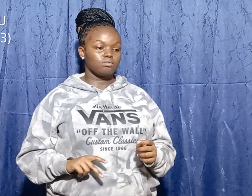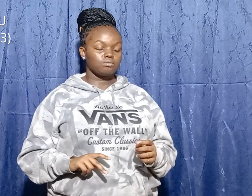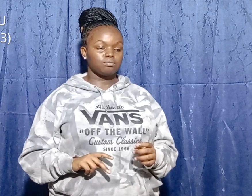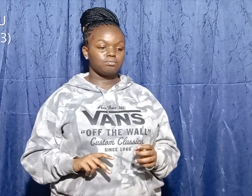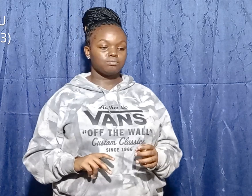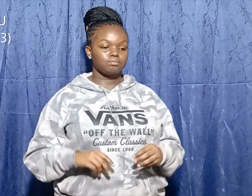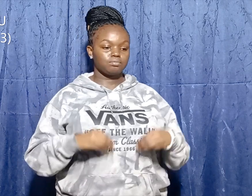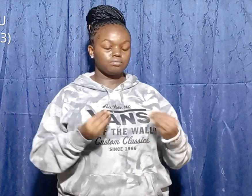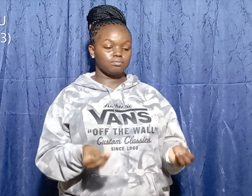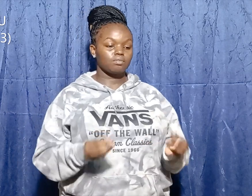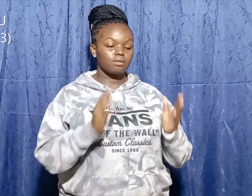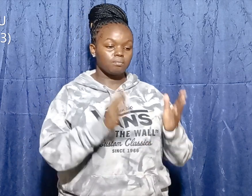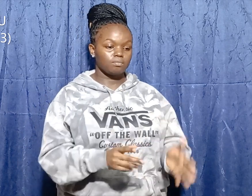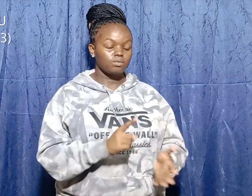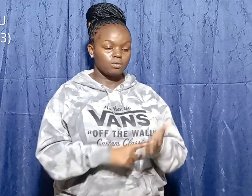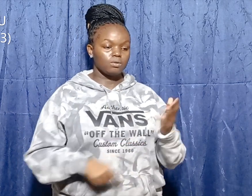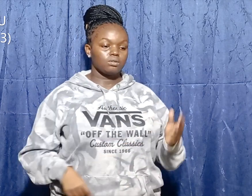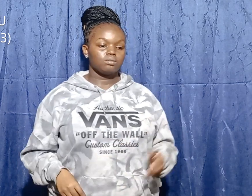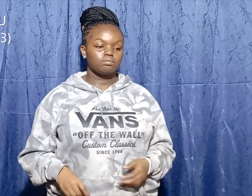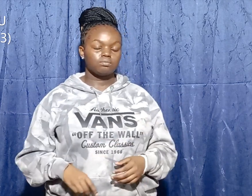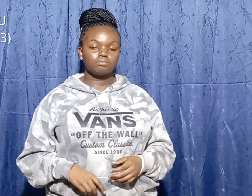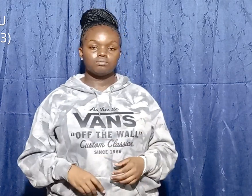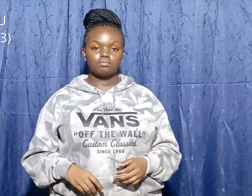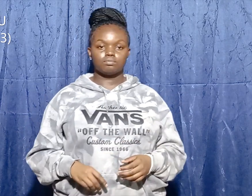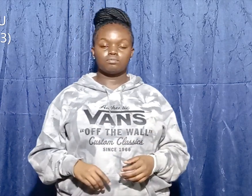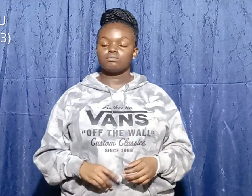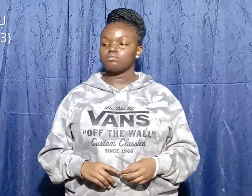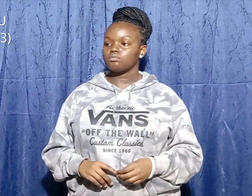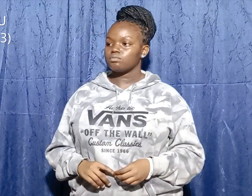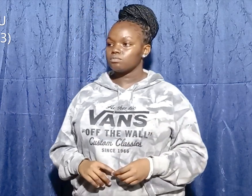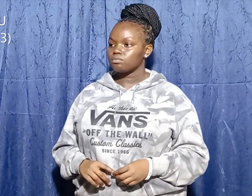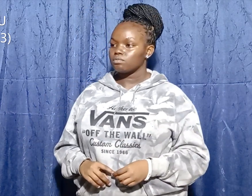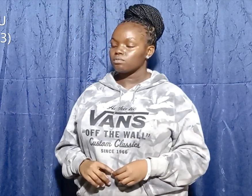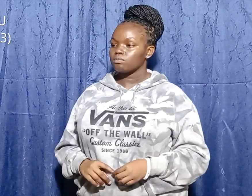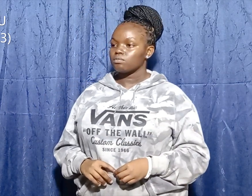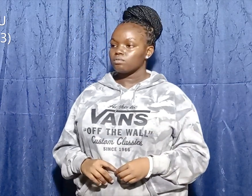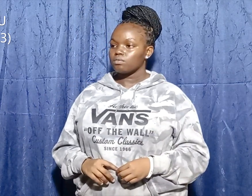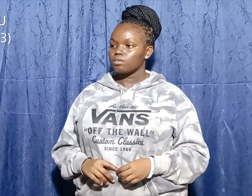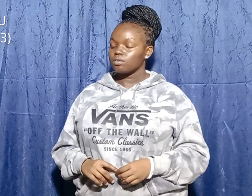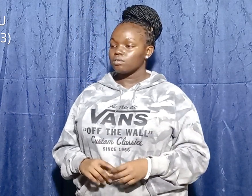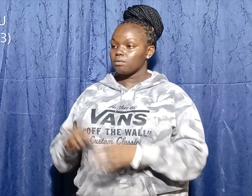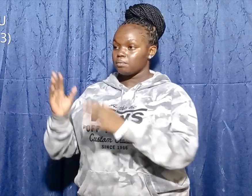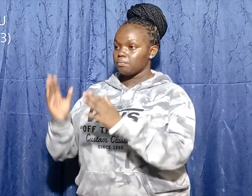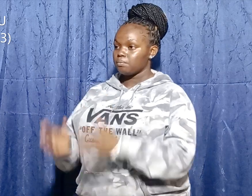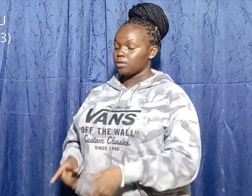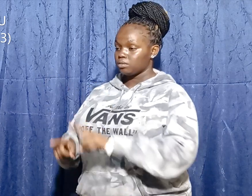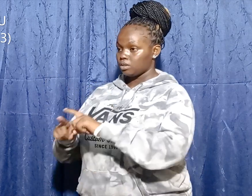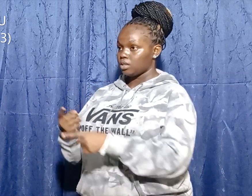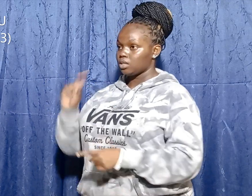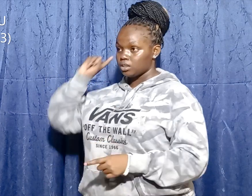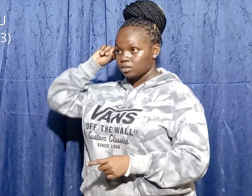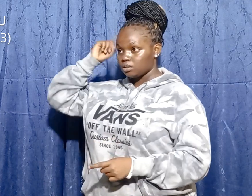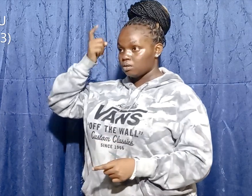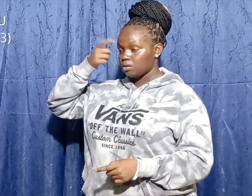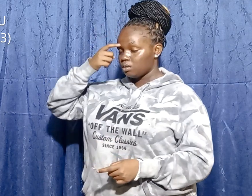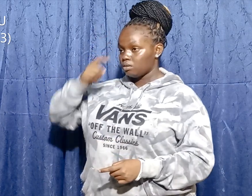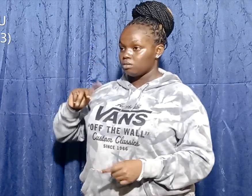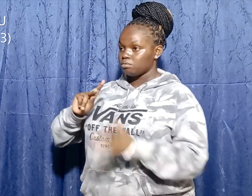Israelite soldiers answered the same. If the person kills Goliath, King Saul will give the